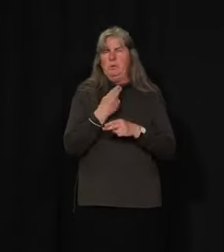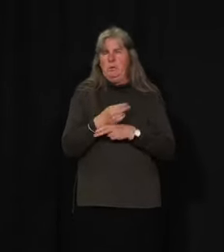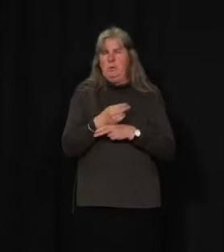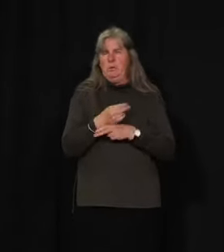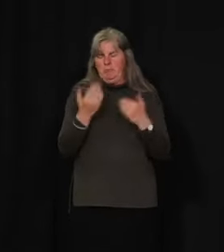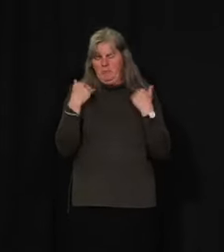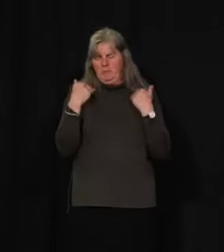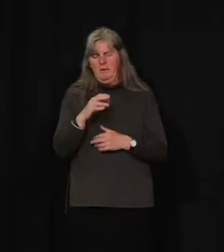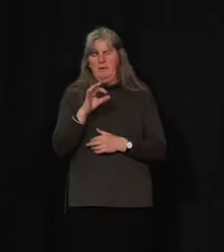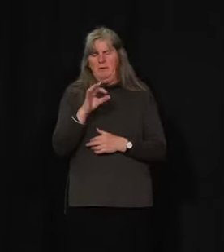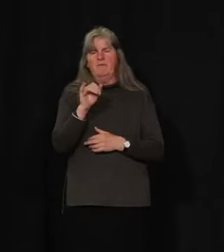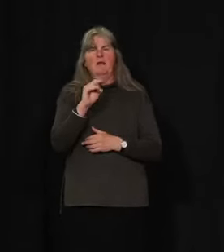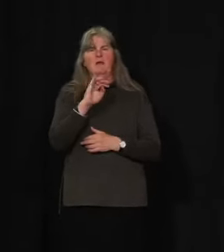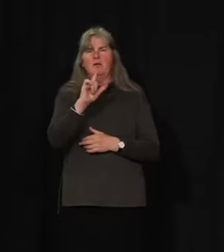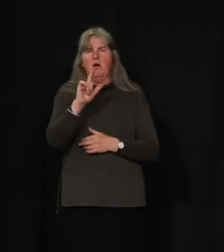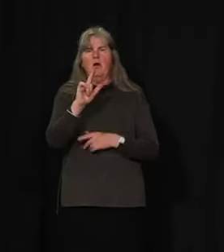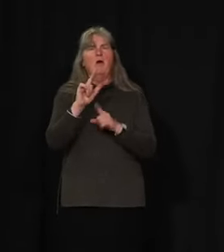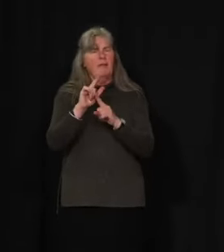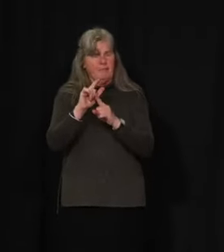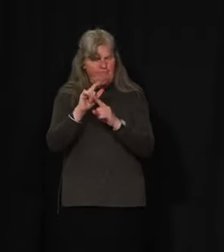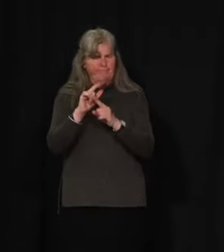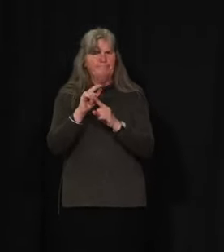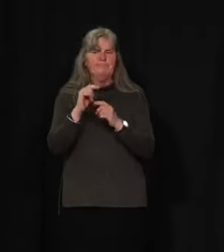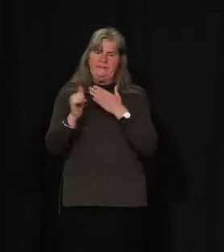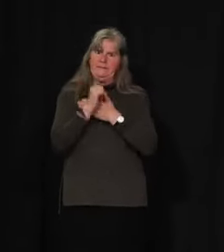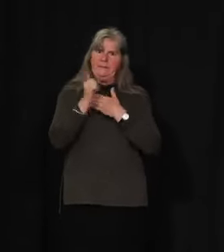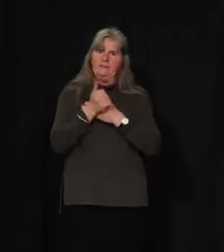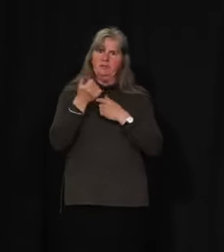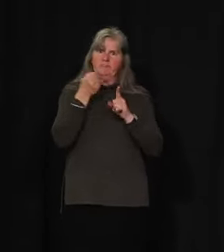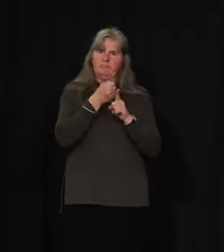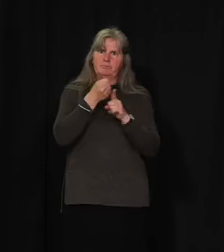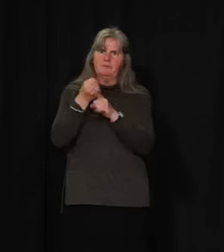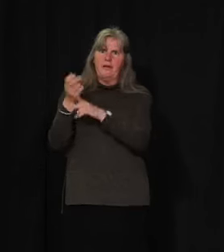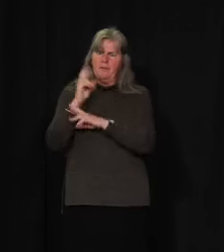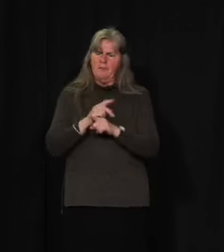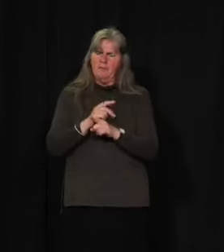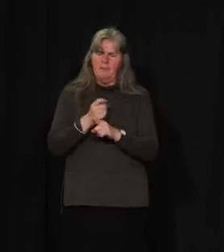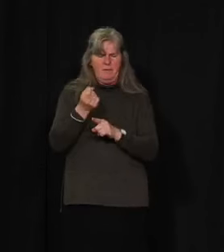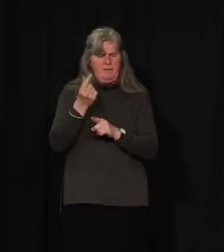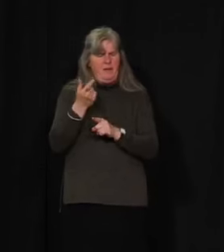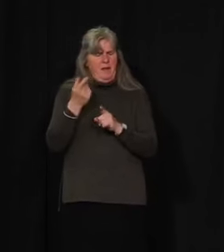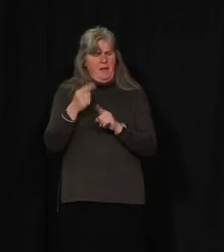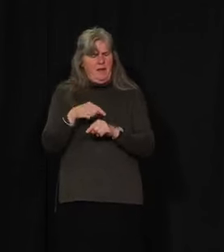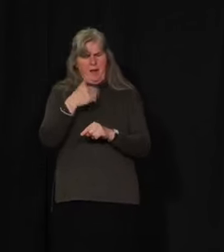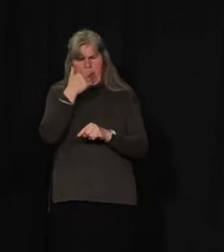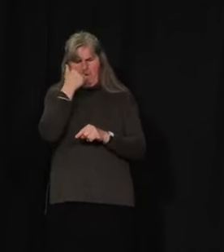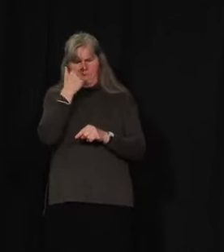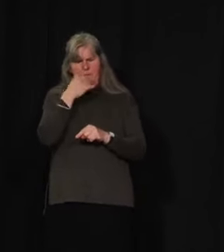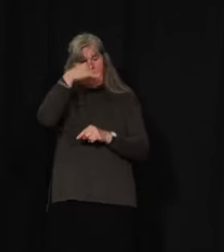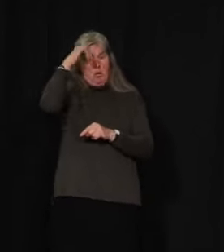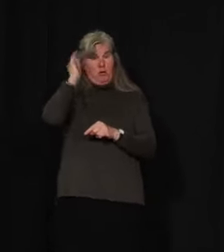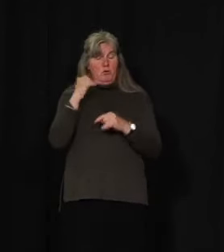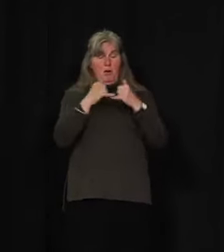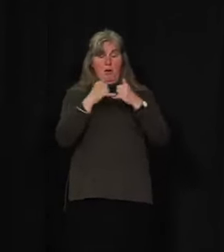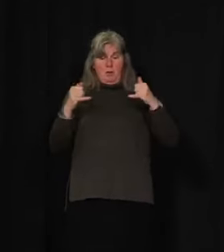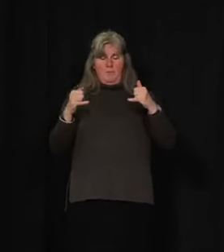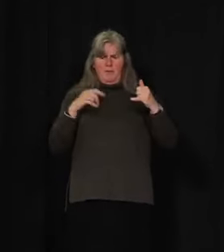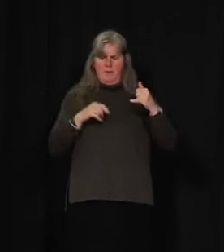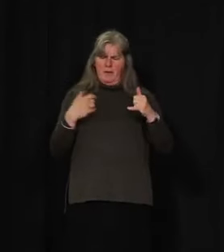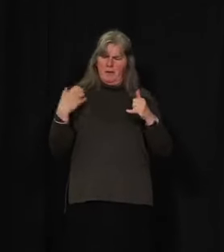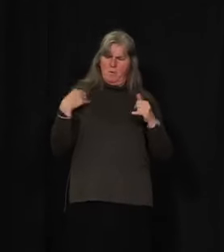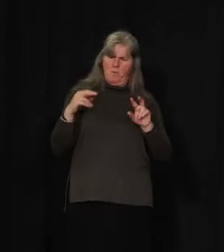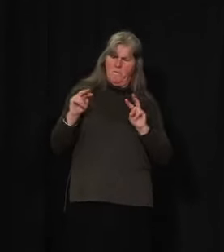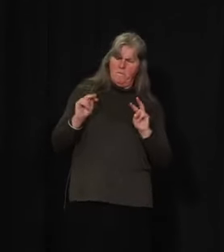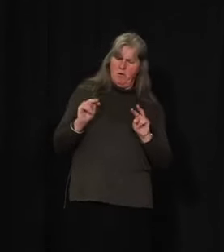citizens, whether fatal or not. With borders being closed and staffed with enforcement, how can we still see the level of illicit drug coming in from other provinces?